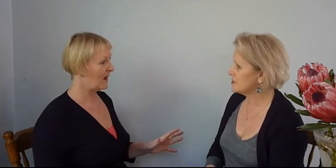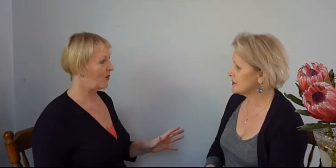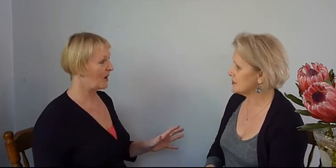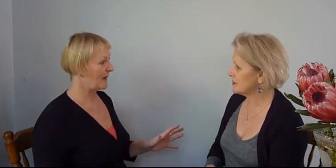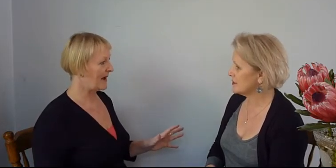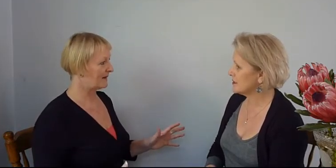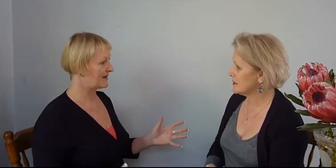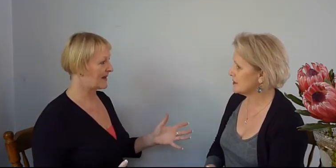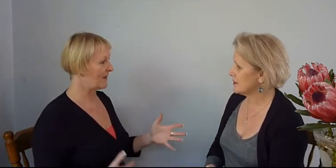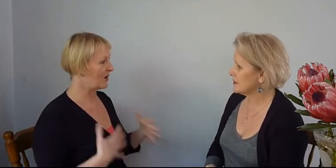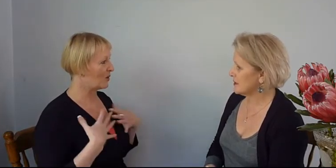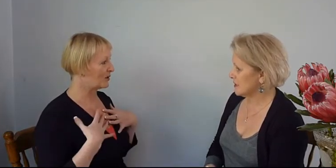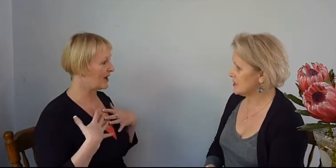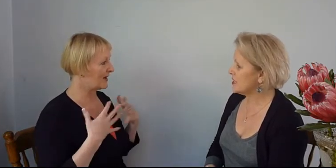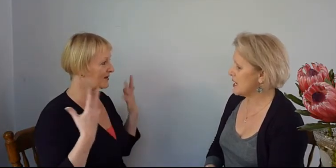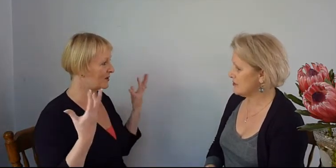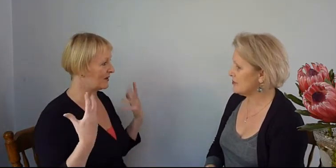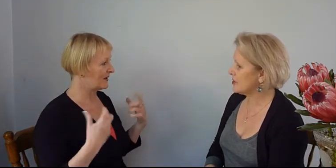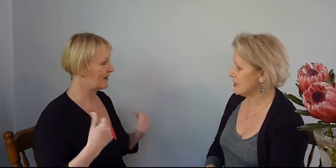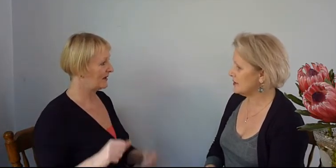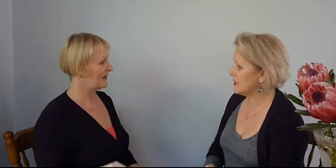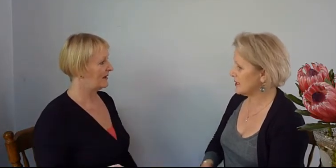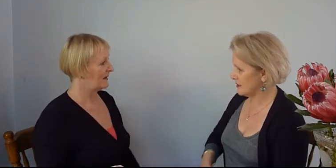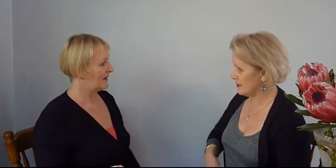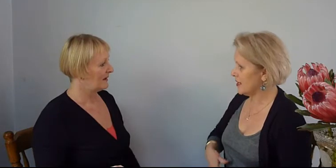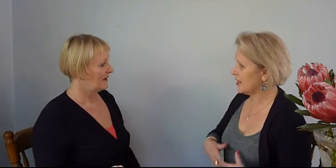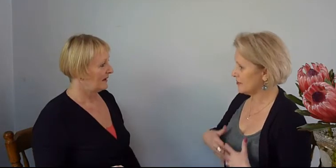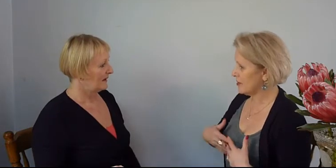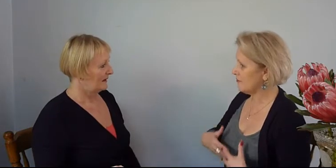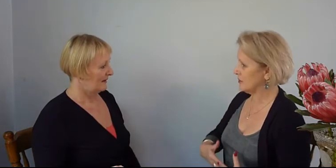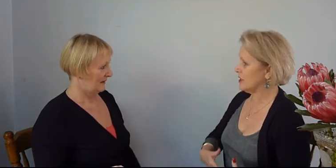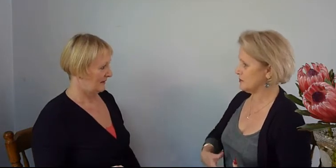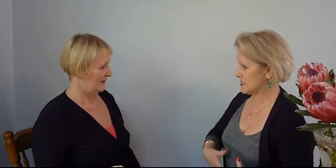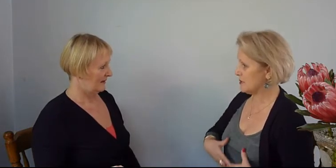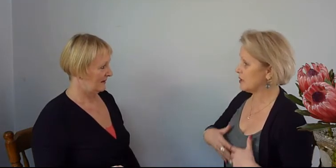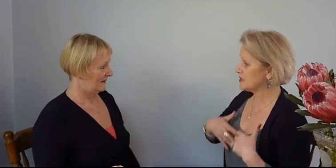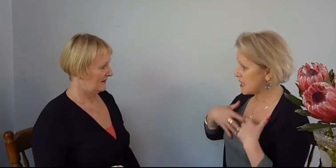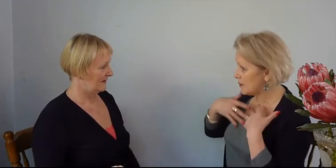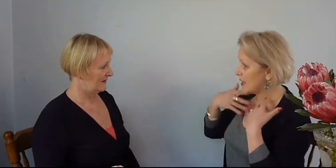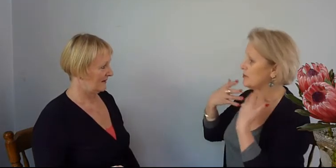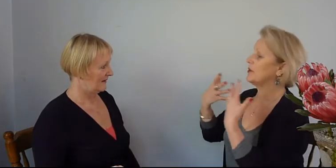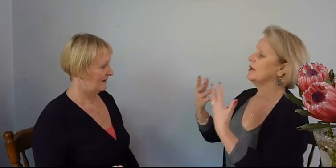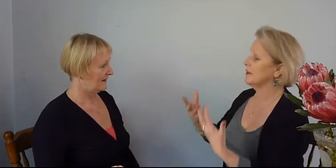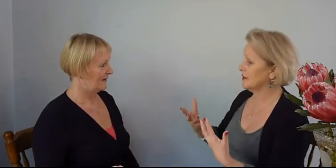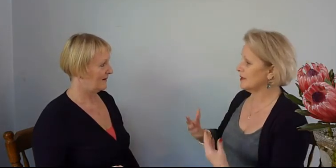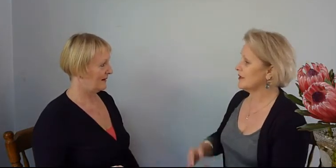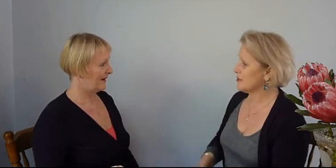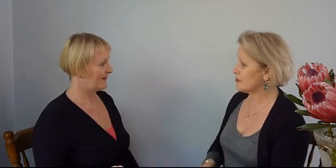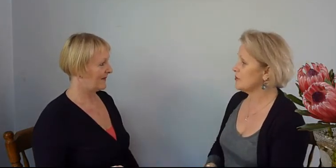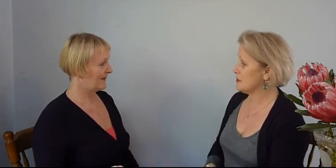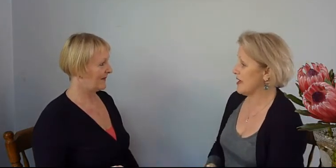What about stomach or chest? And very, yeah, like, I felt like my stomach was coming up through my mouth.